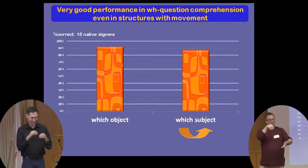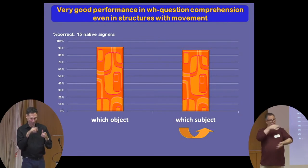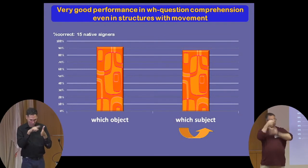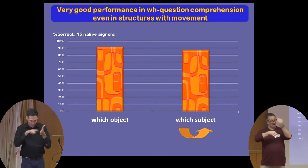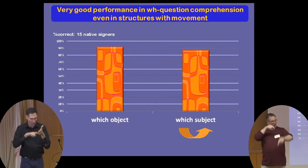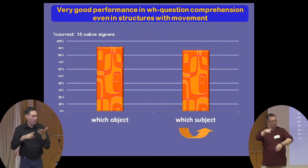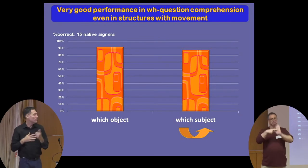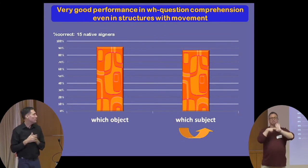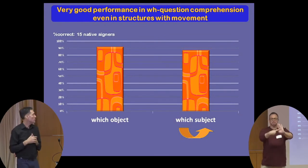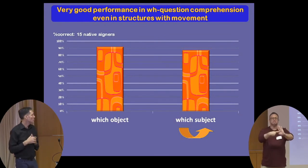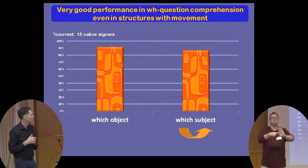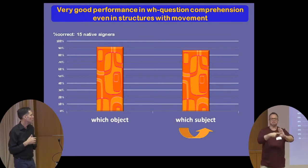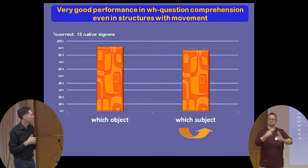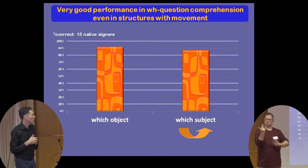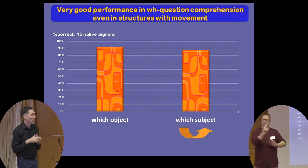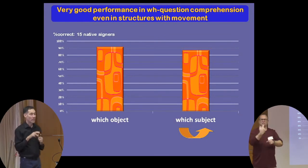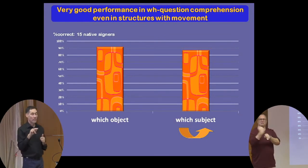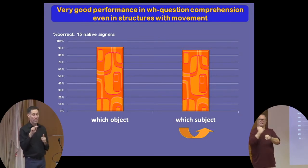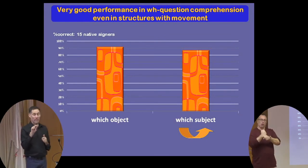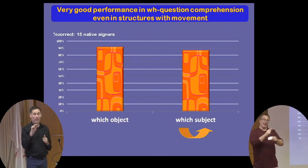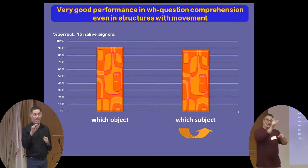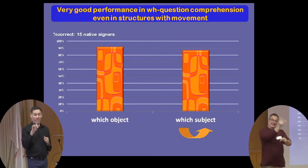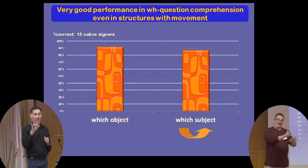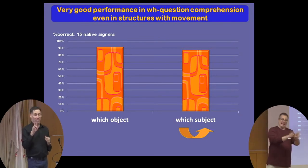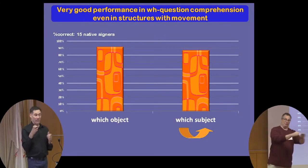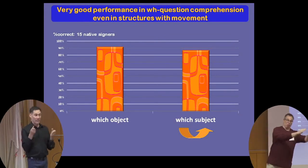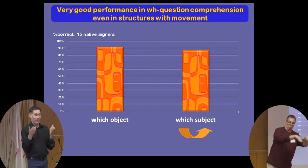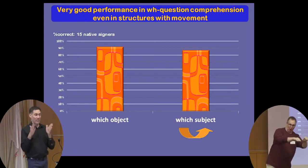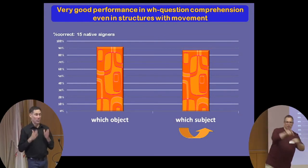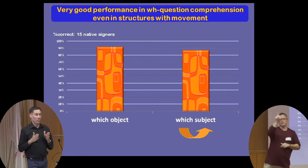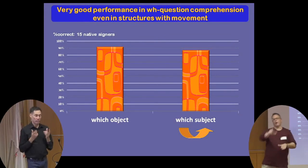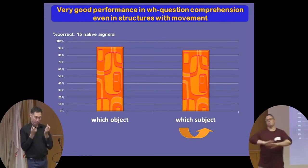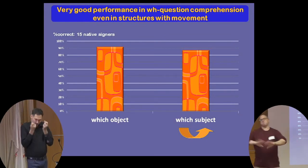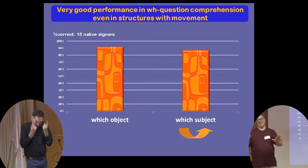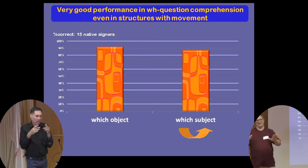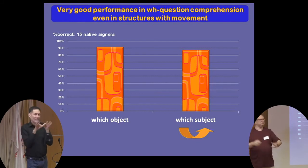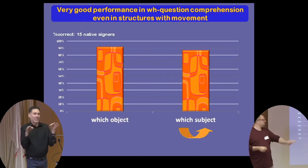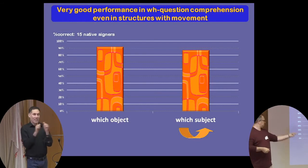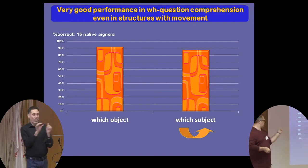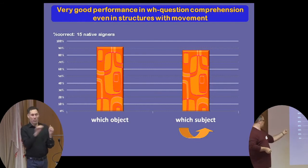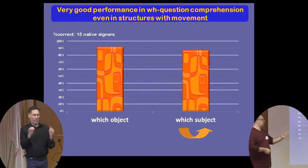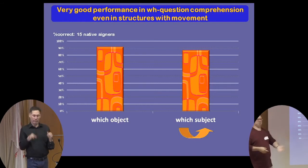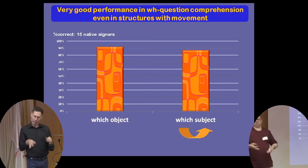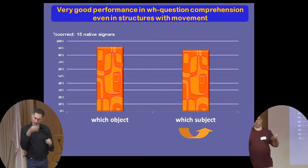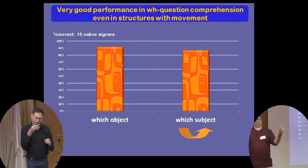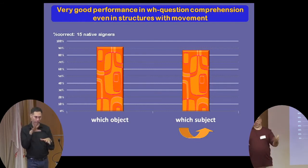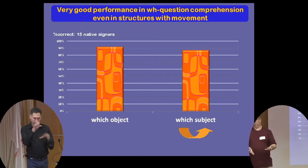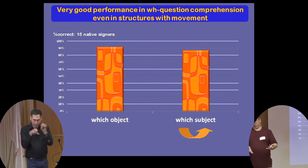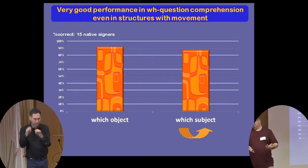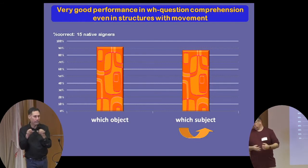see that native signers are able to understand sentences with movement. They are good in the sentences with movement just like